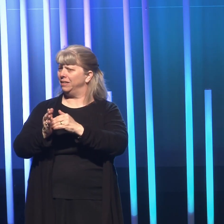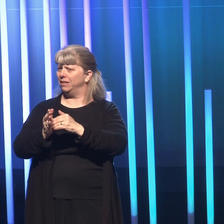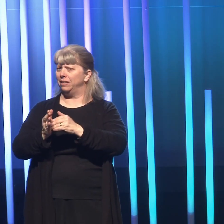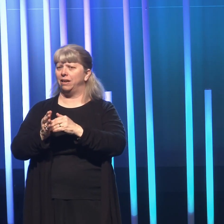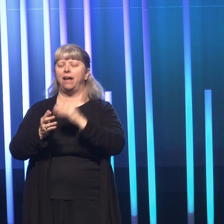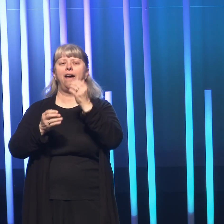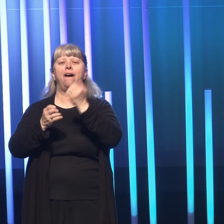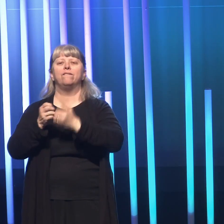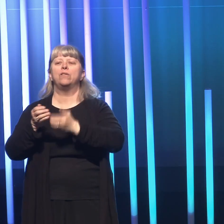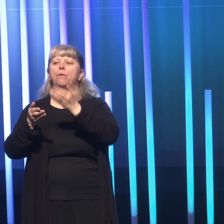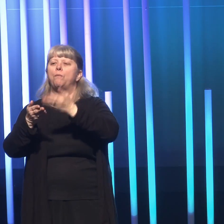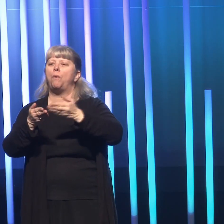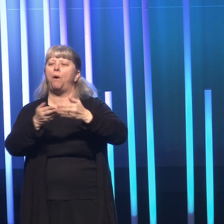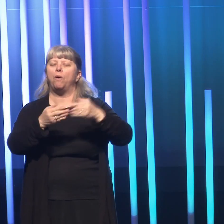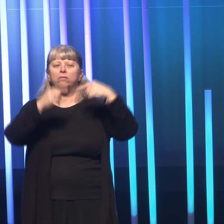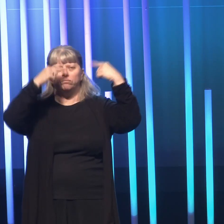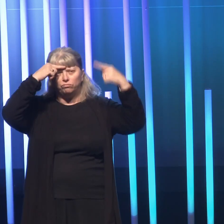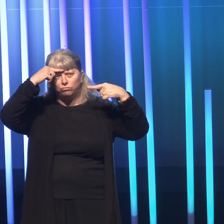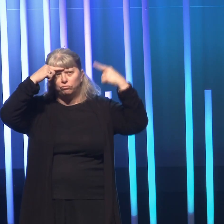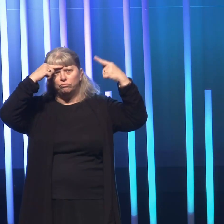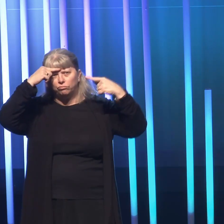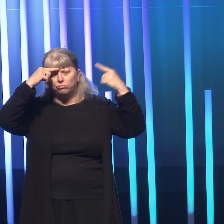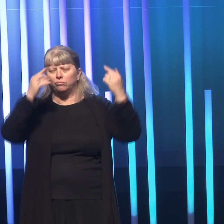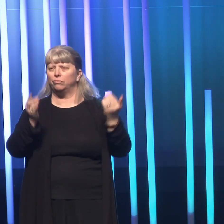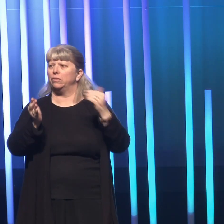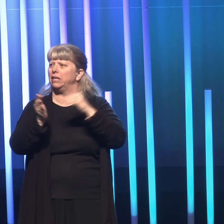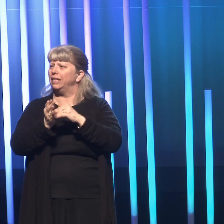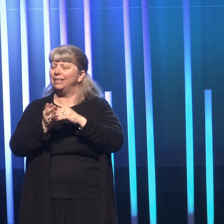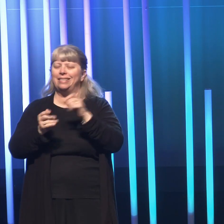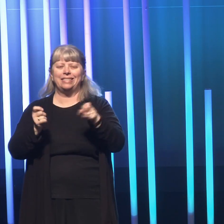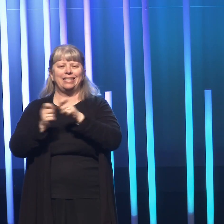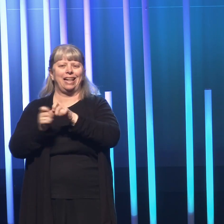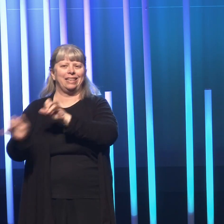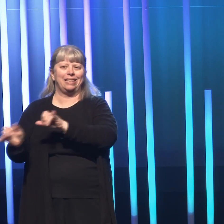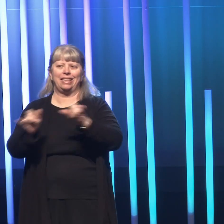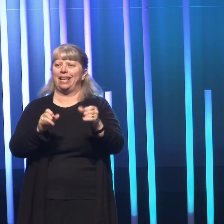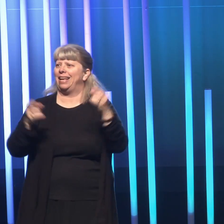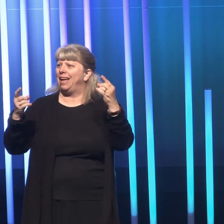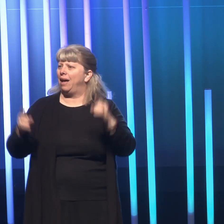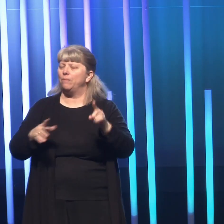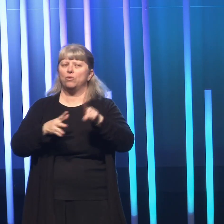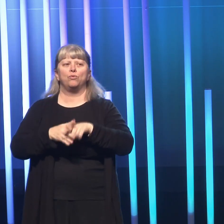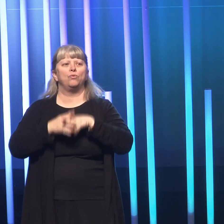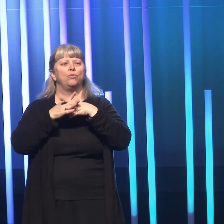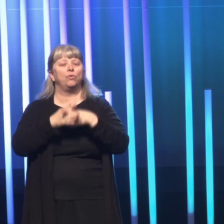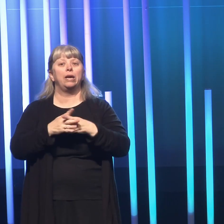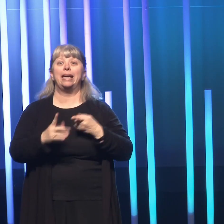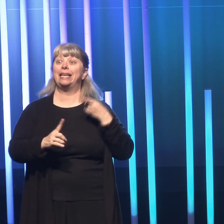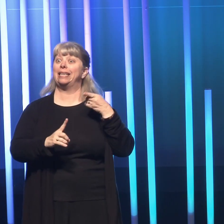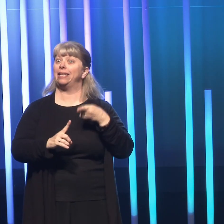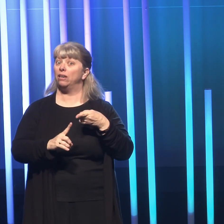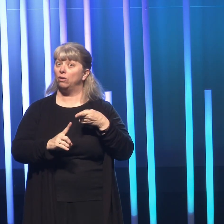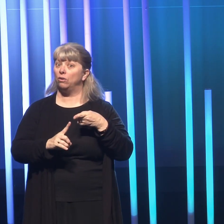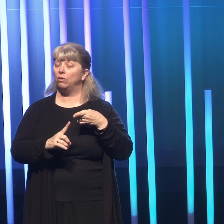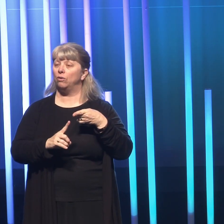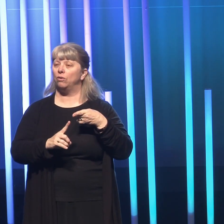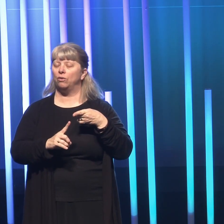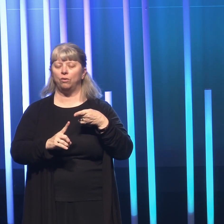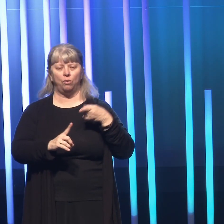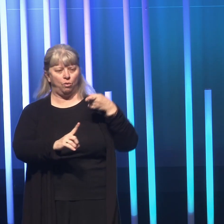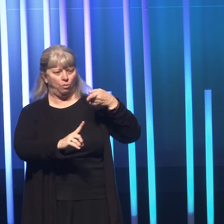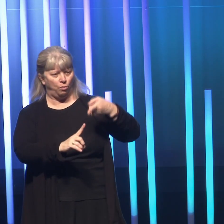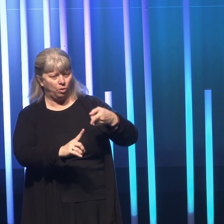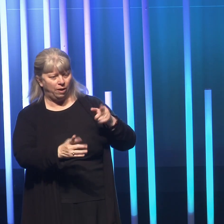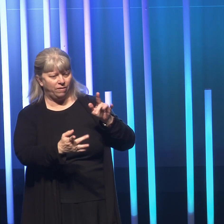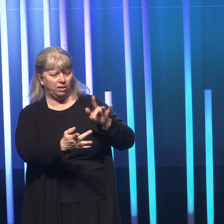Every part of the replay of the event was exactly like it had happened in the original until the point